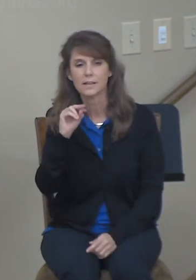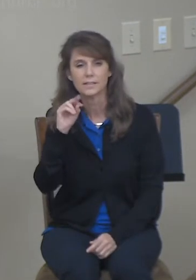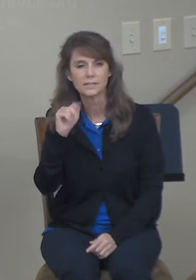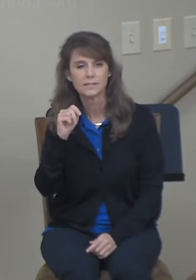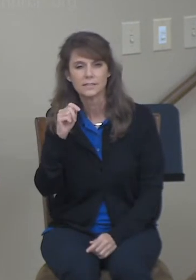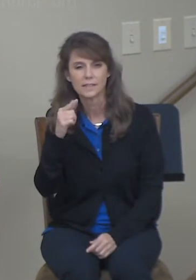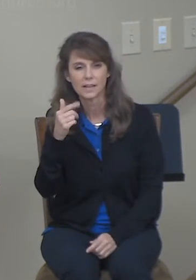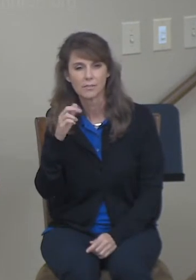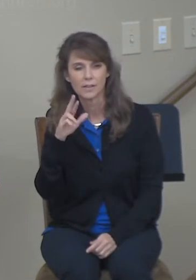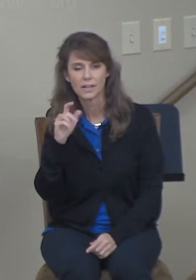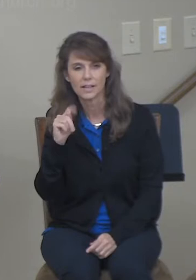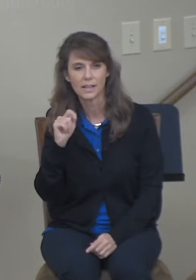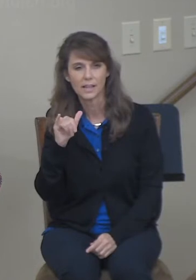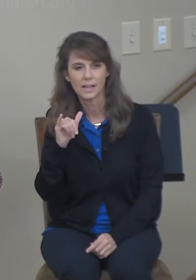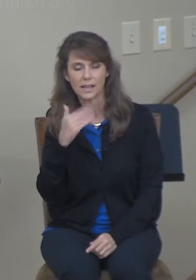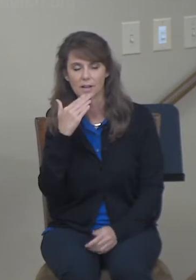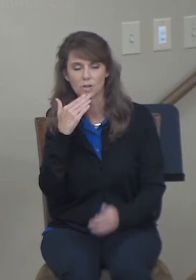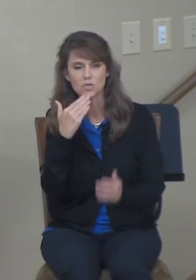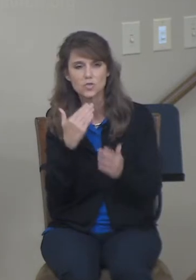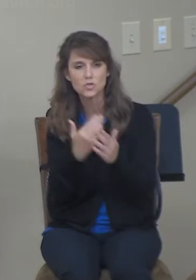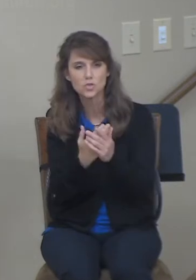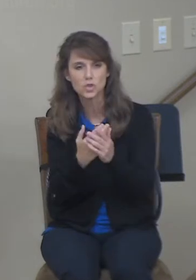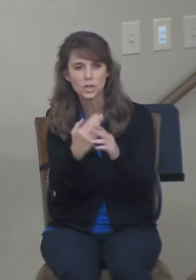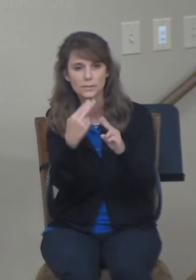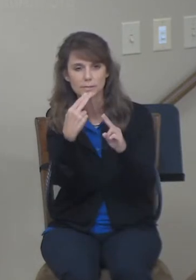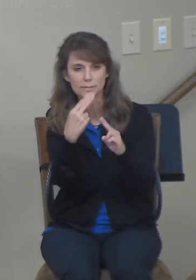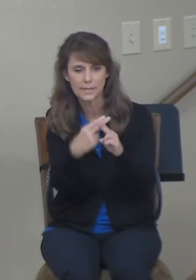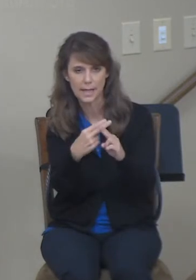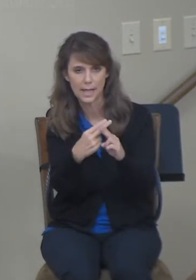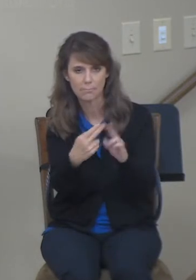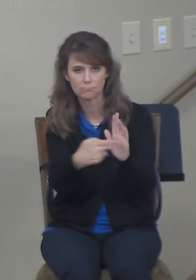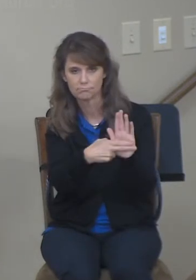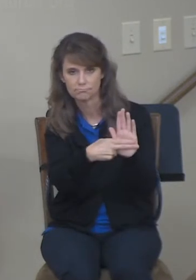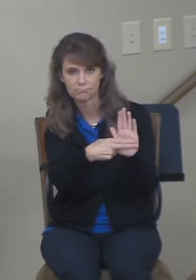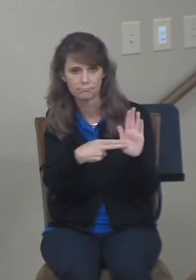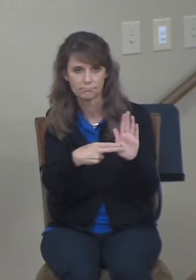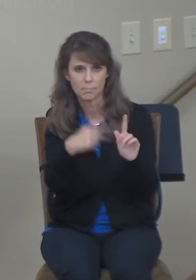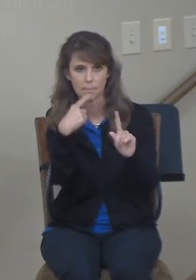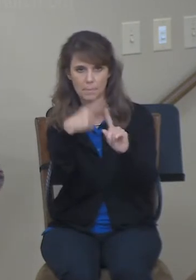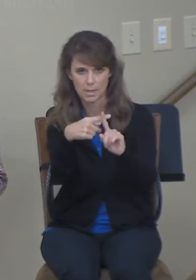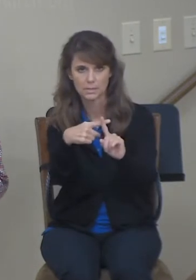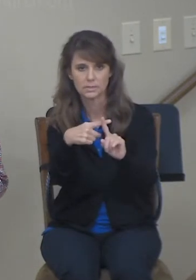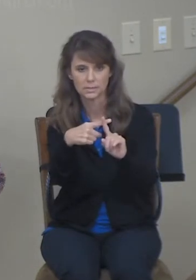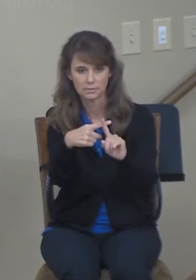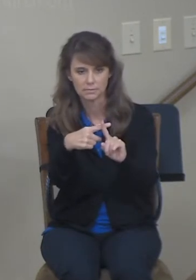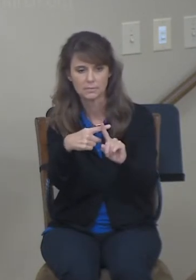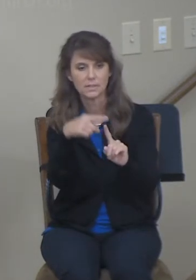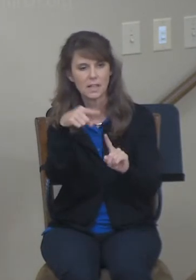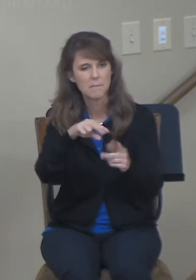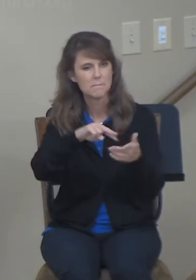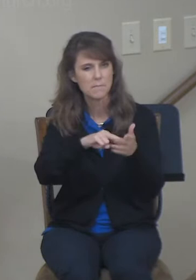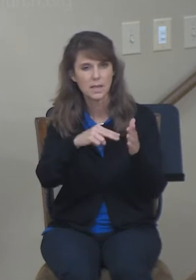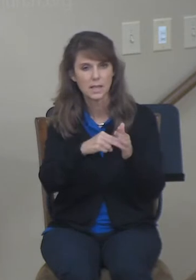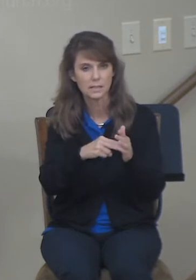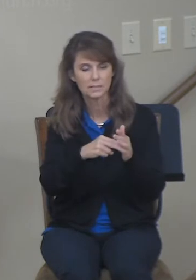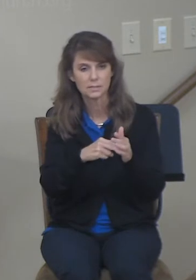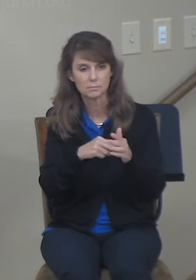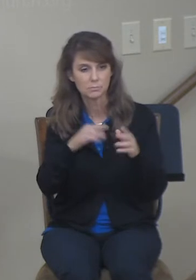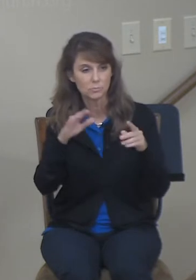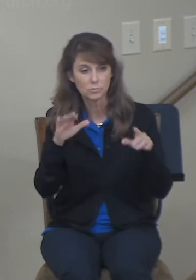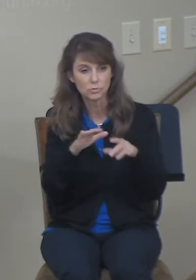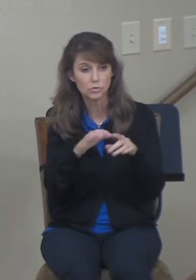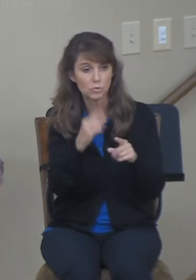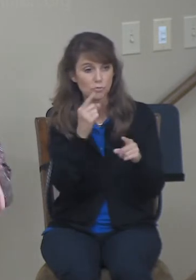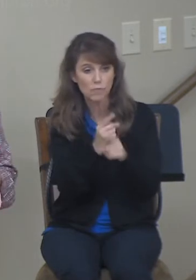an excellent name. C.S. Lewis is famous for saying, integrity is doing the right thing even when no one is watching.